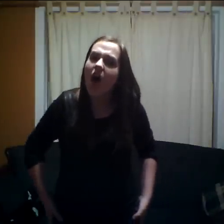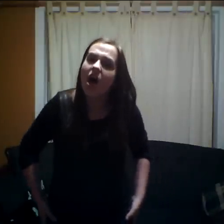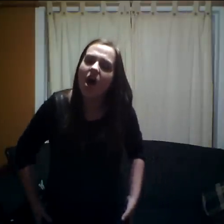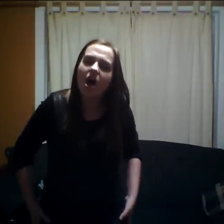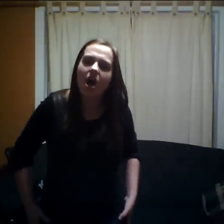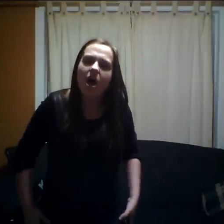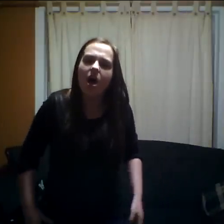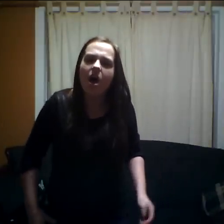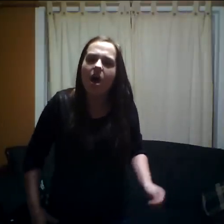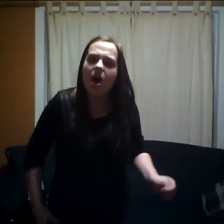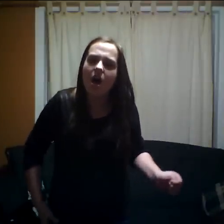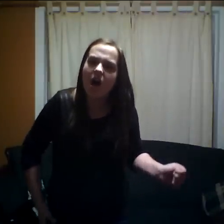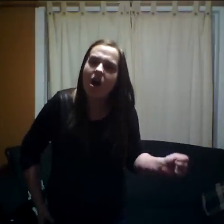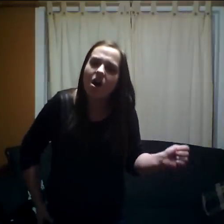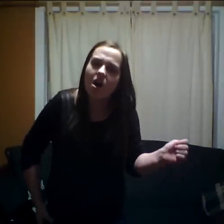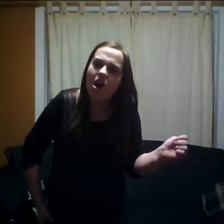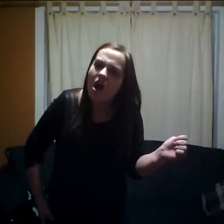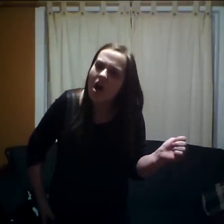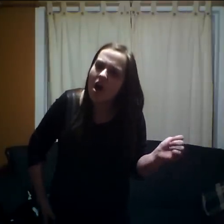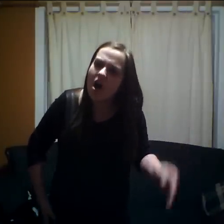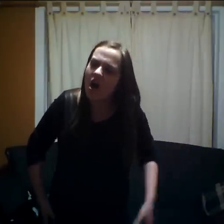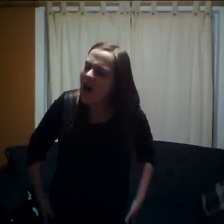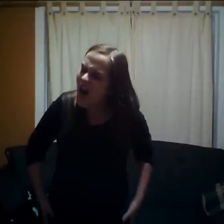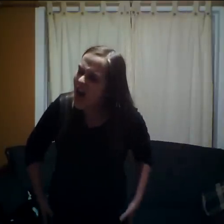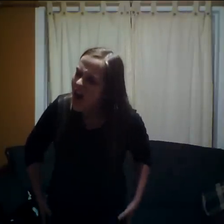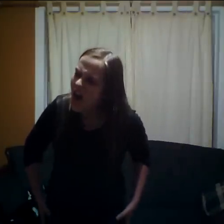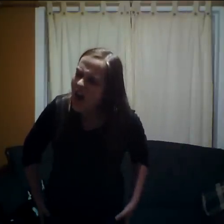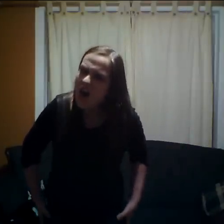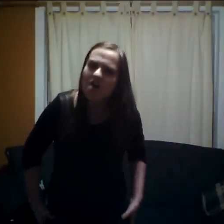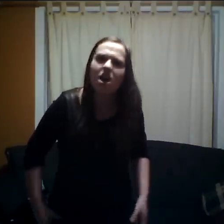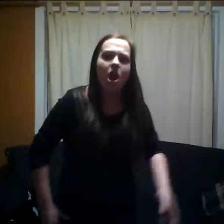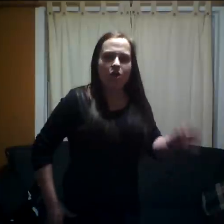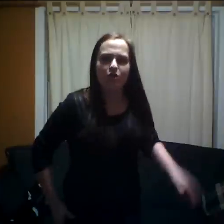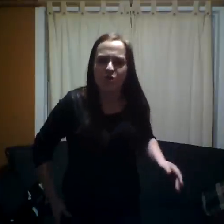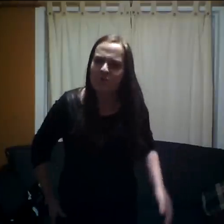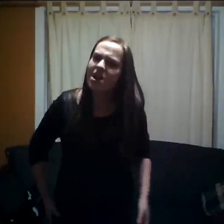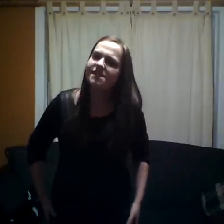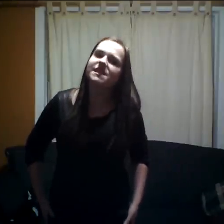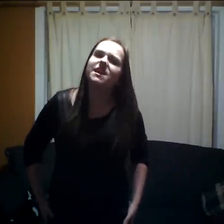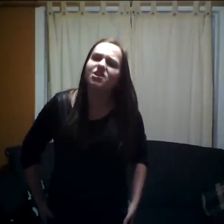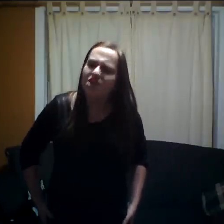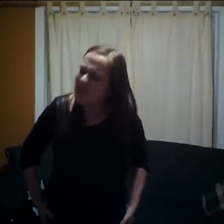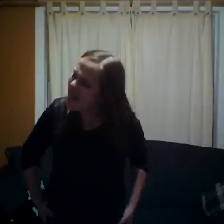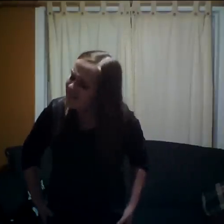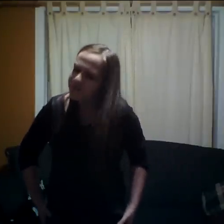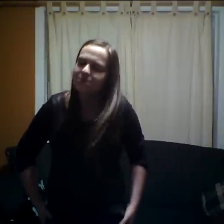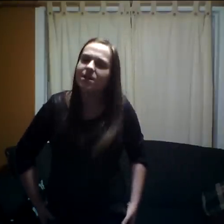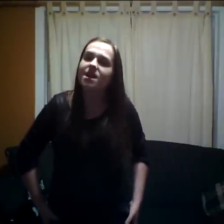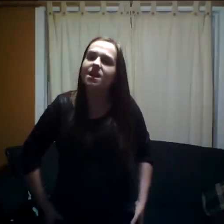don't Why reason you left me